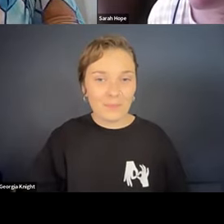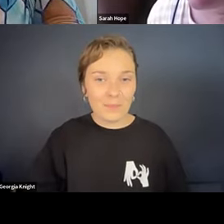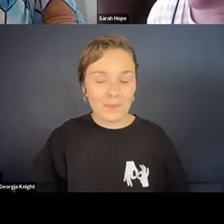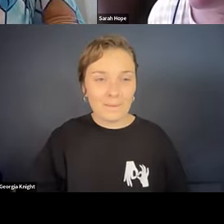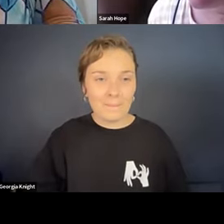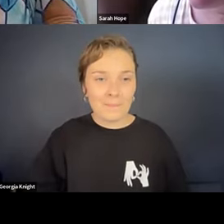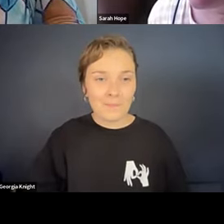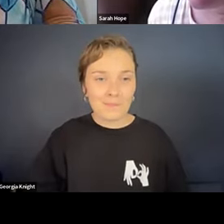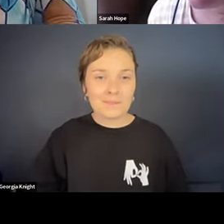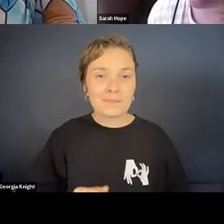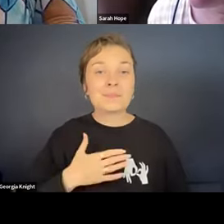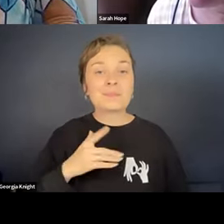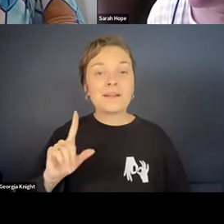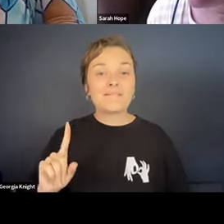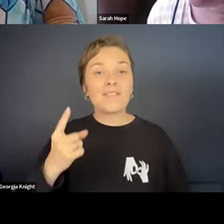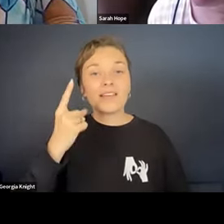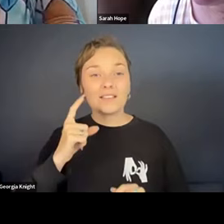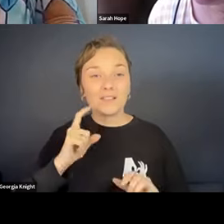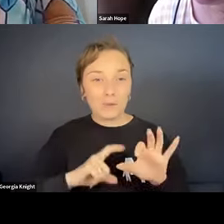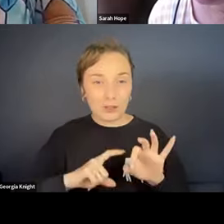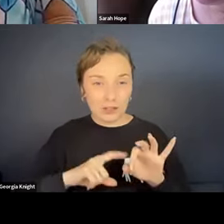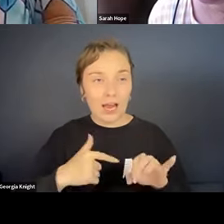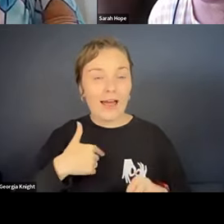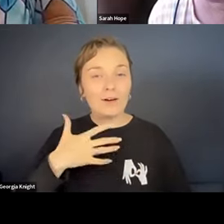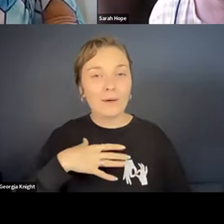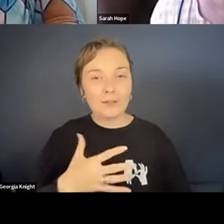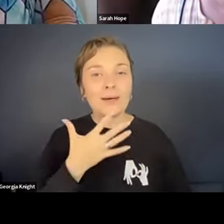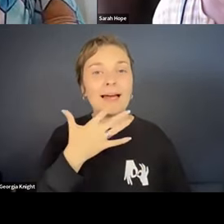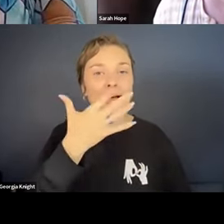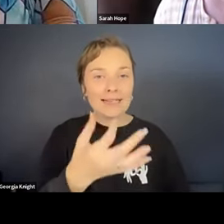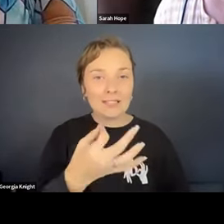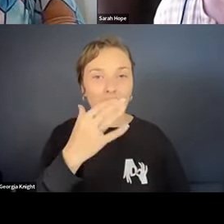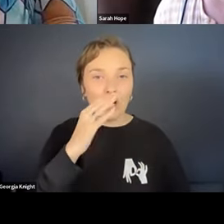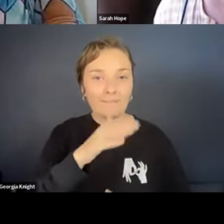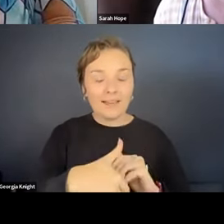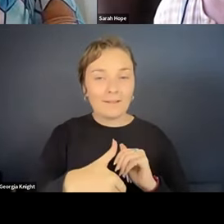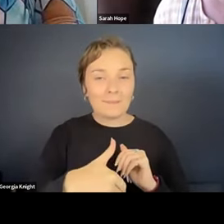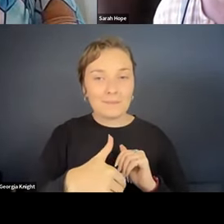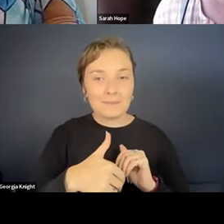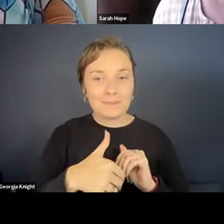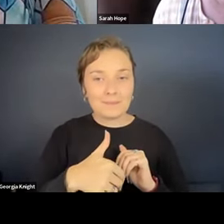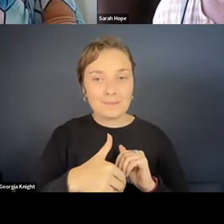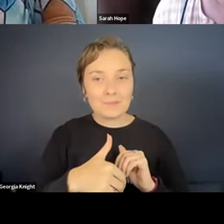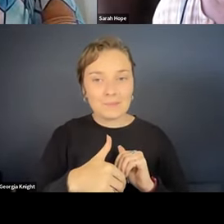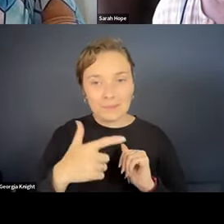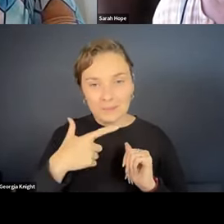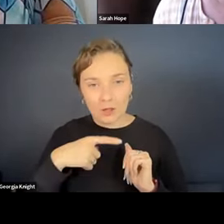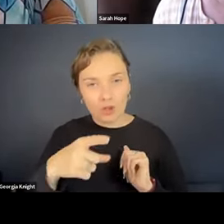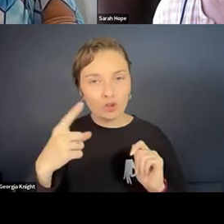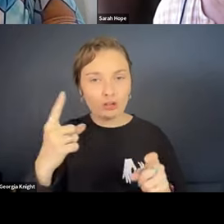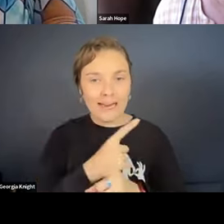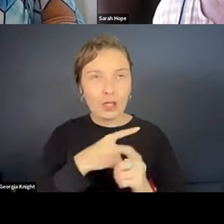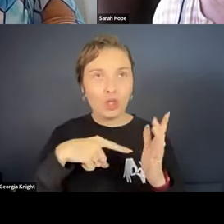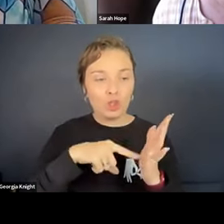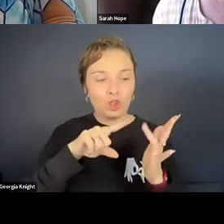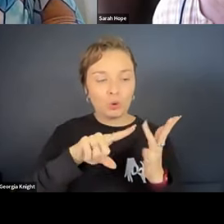So the first question is, I wanted to ask one about, given that you're sort of changing a touring